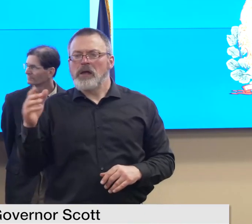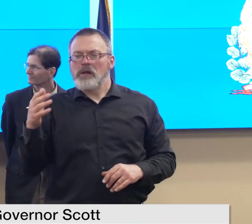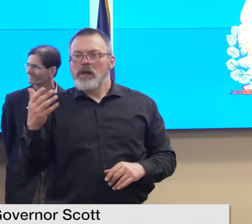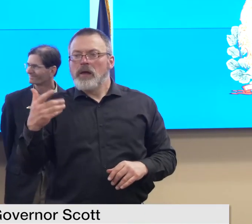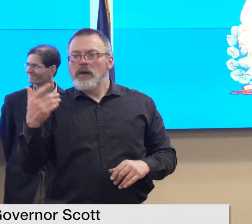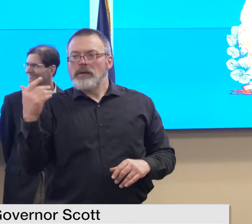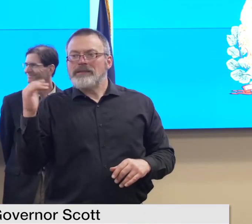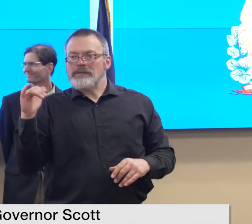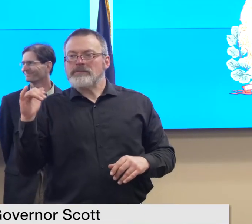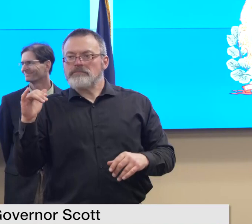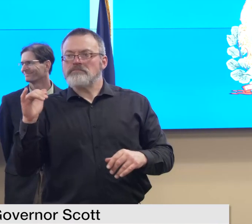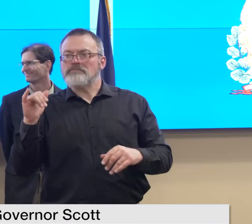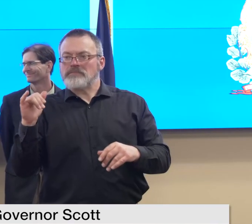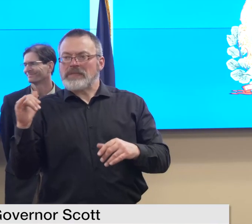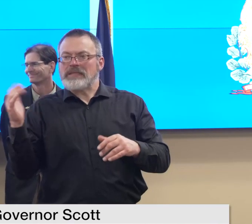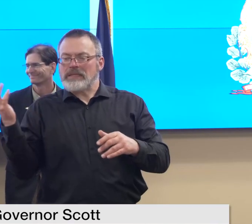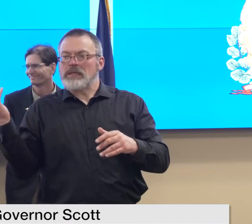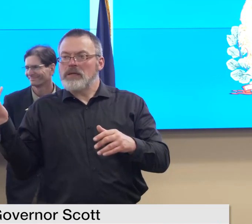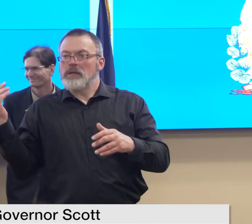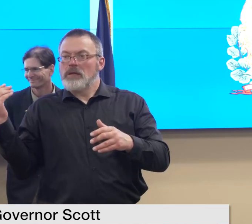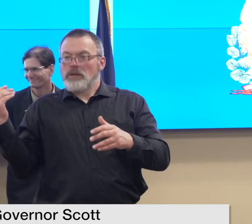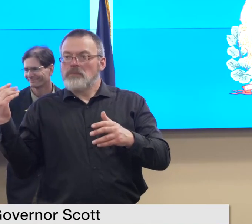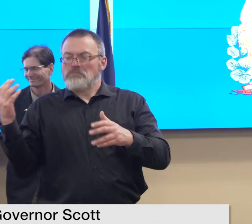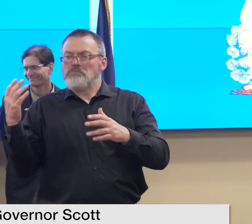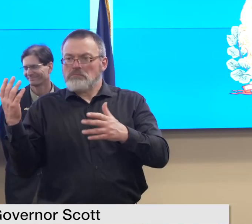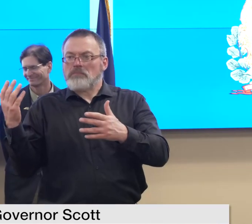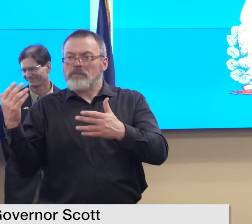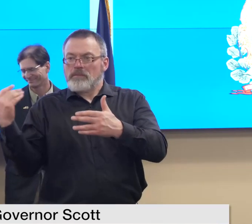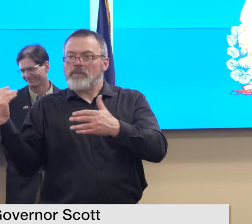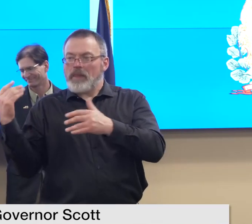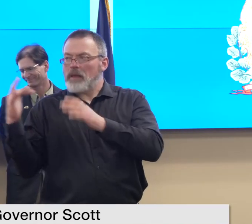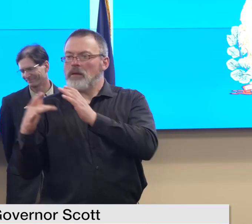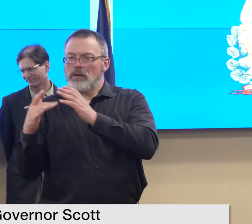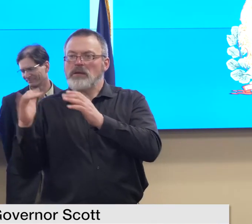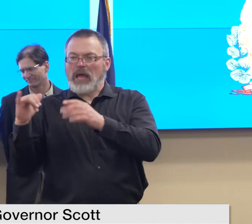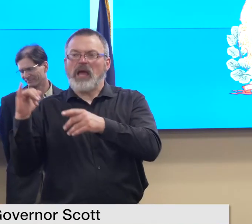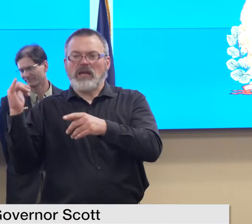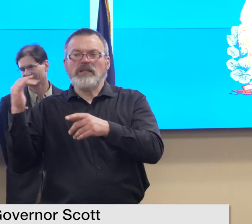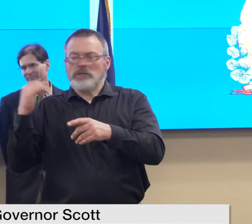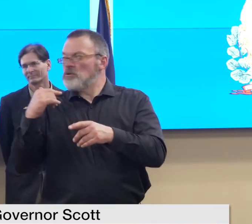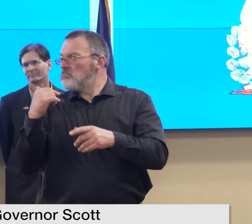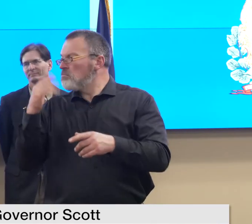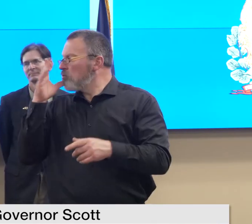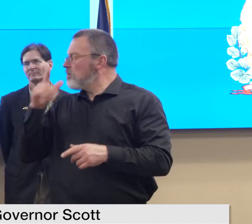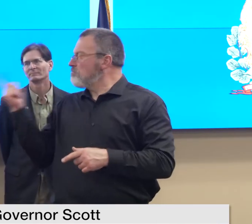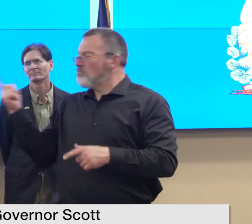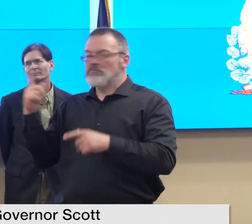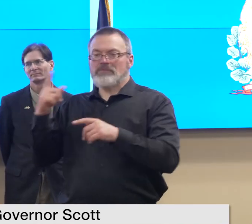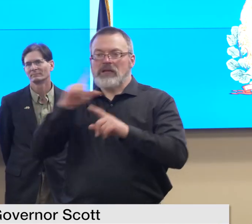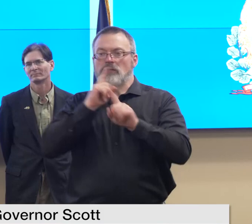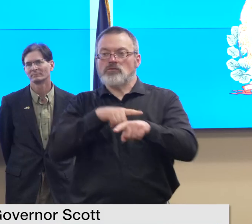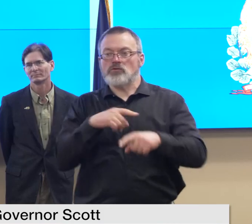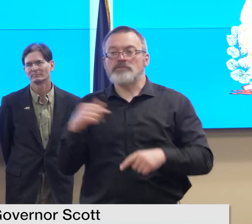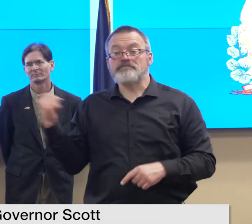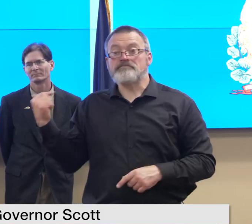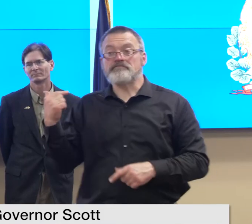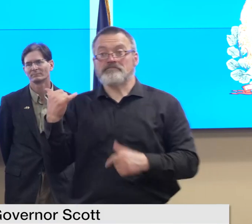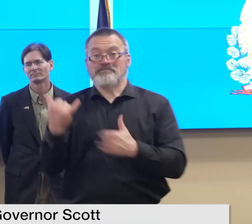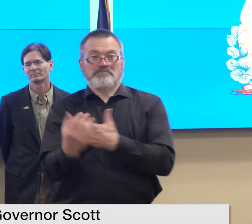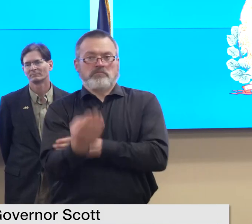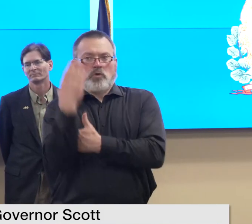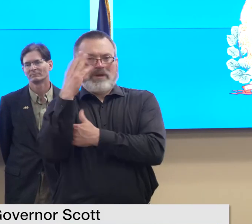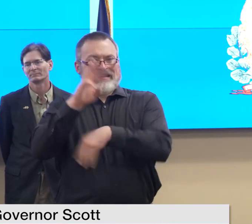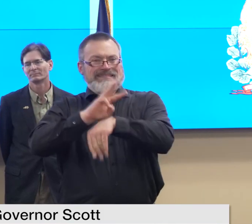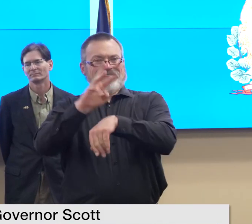describe governor i'm happy to answer that right now we learned about this issue around 6 30 this morning